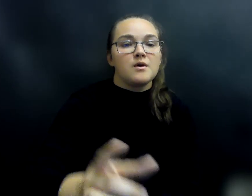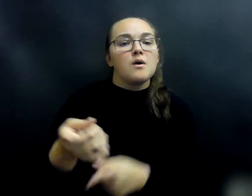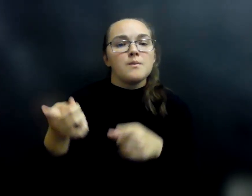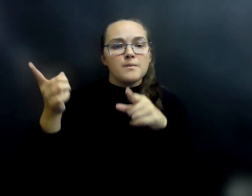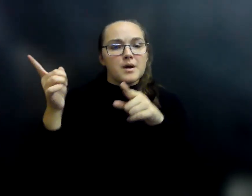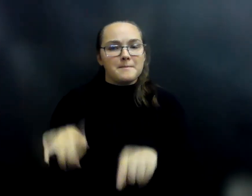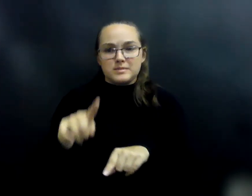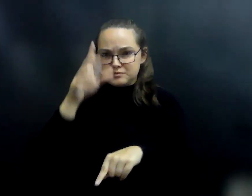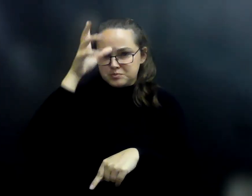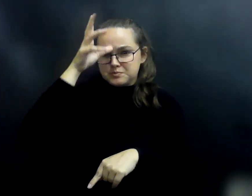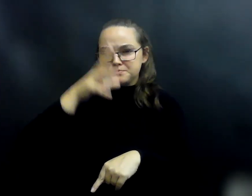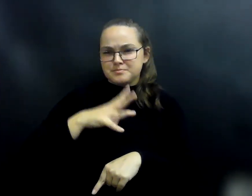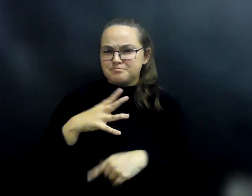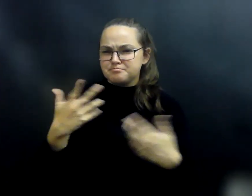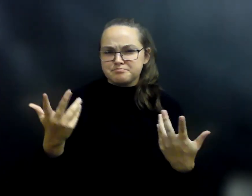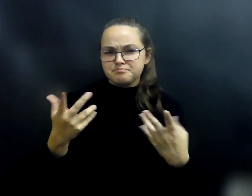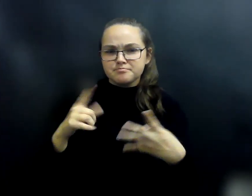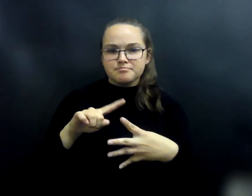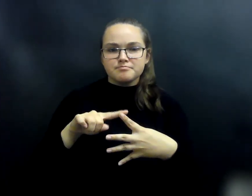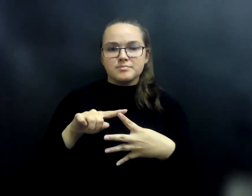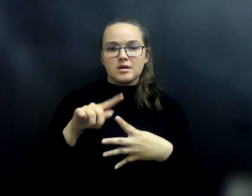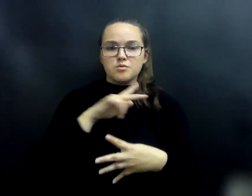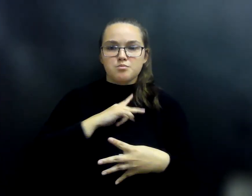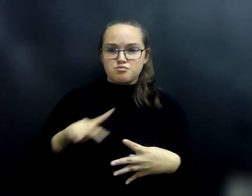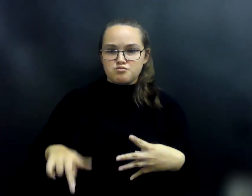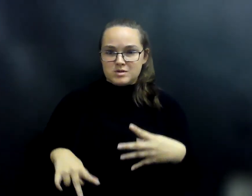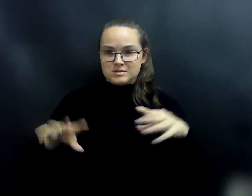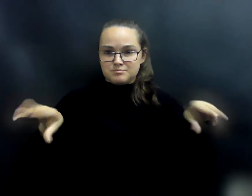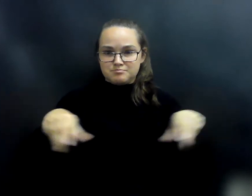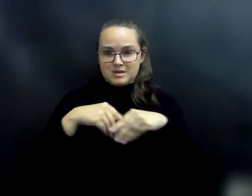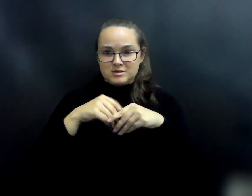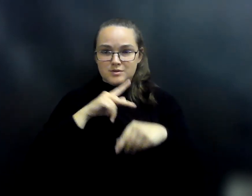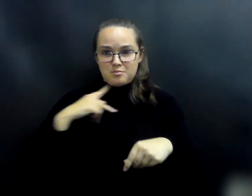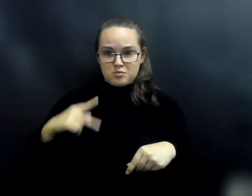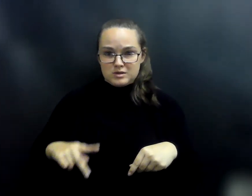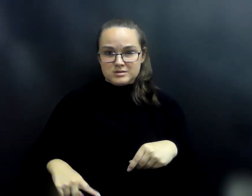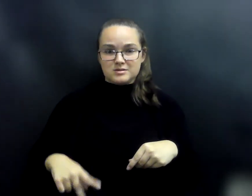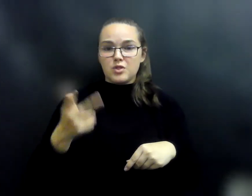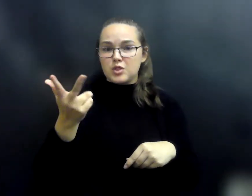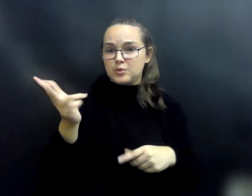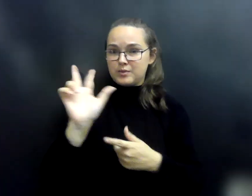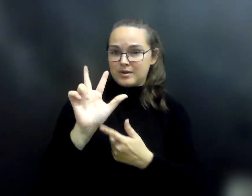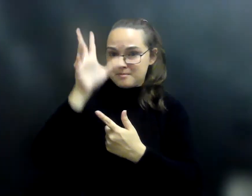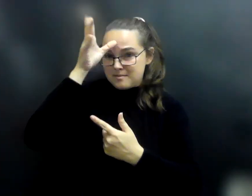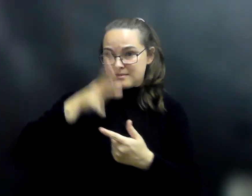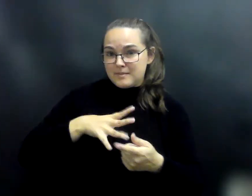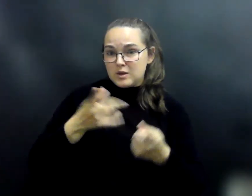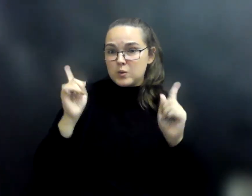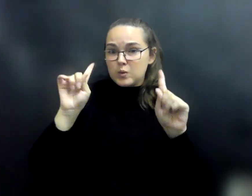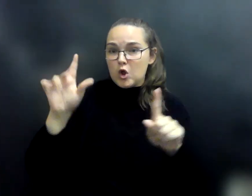What happens to the men? A. The prince marries the princess, and the three men go looking for others who